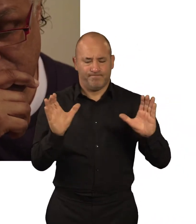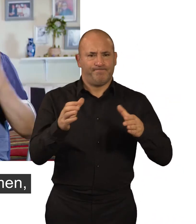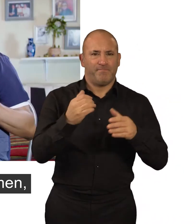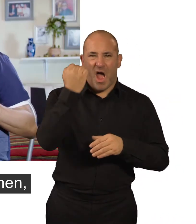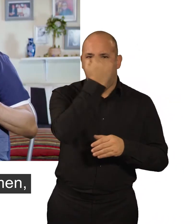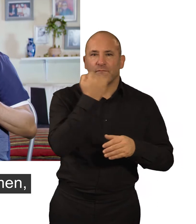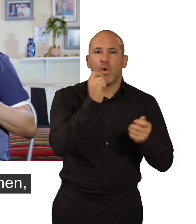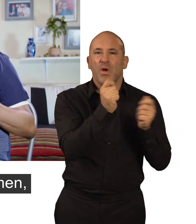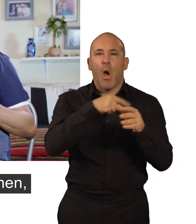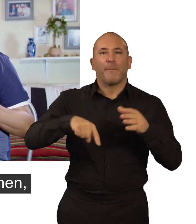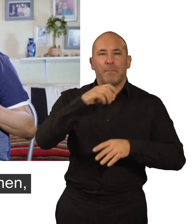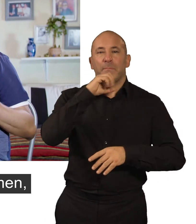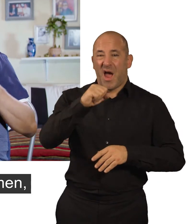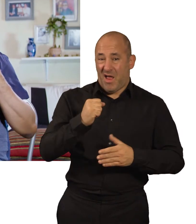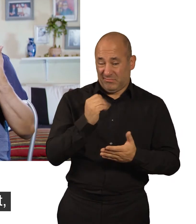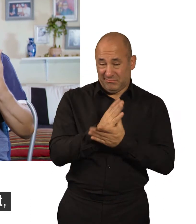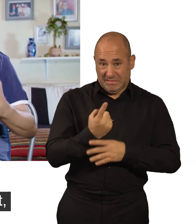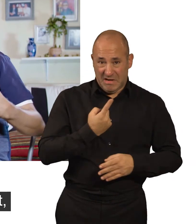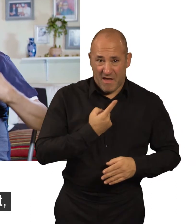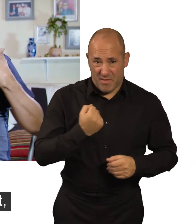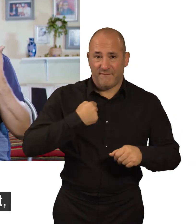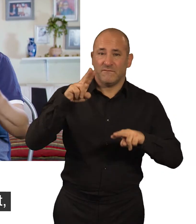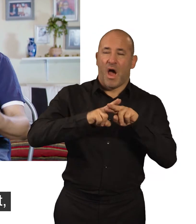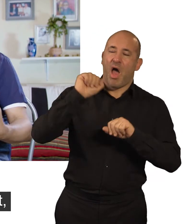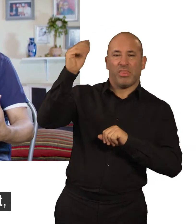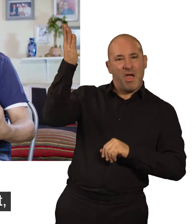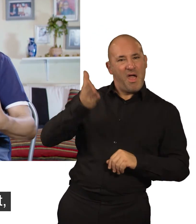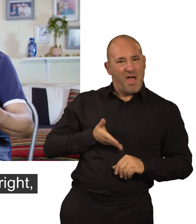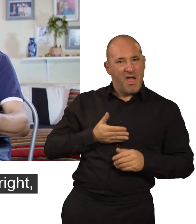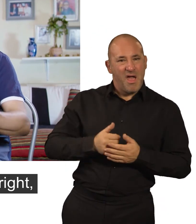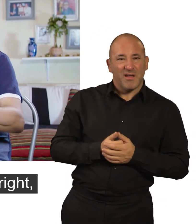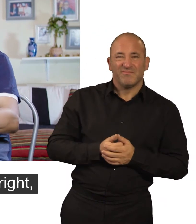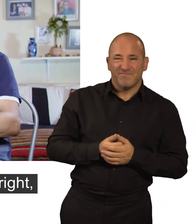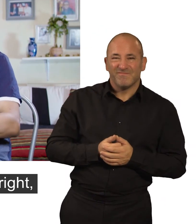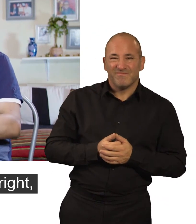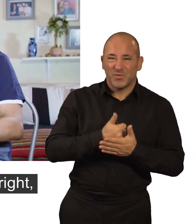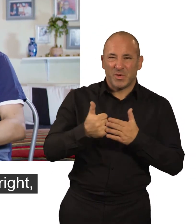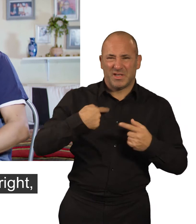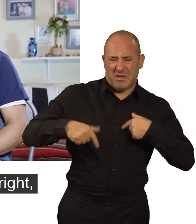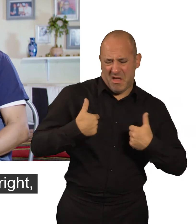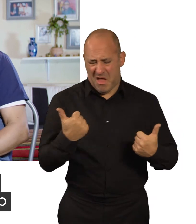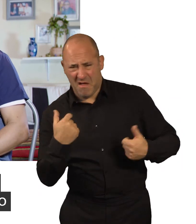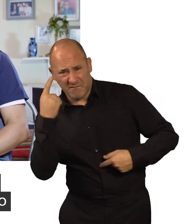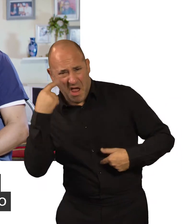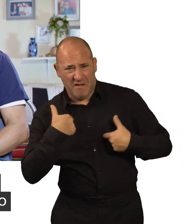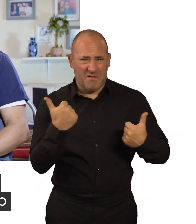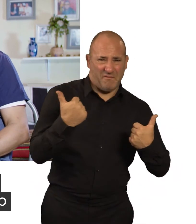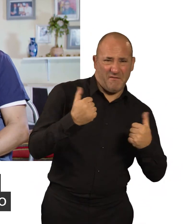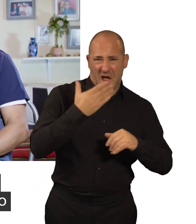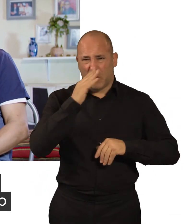a race, Afro-Caribbean men, and I speak from it because I come from that because of my father's side, right, tend to have this sense